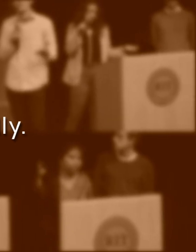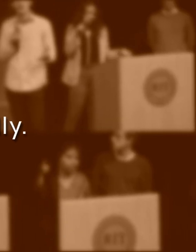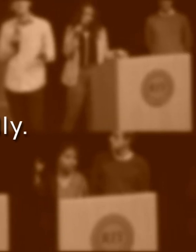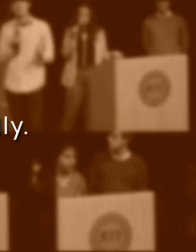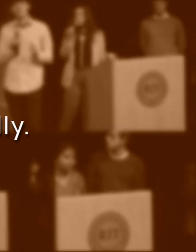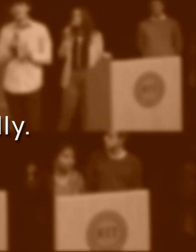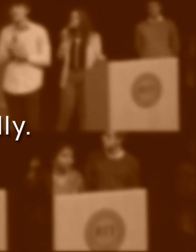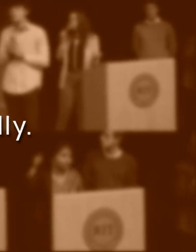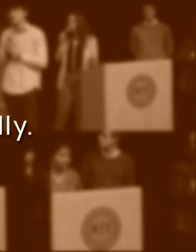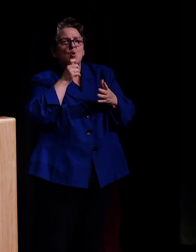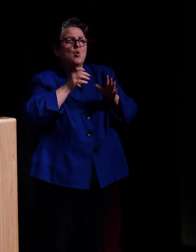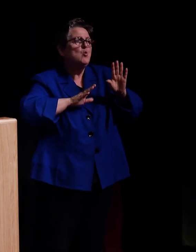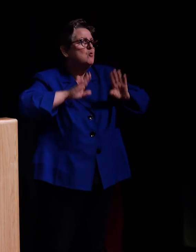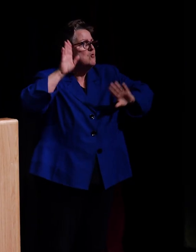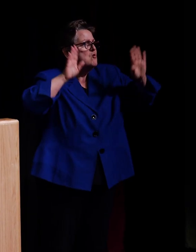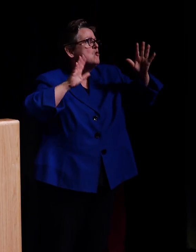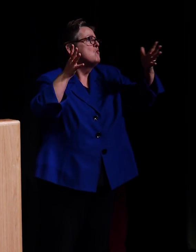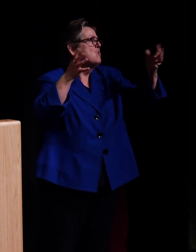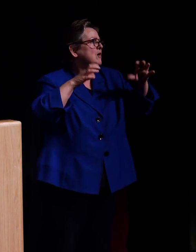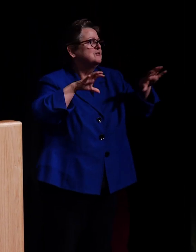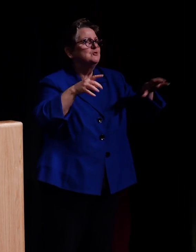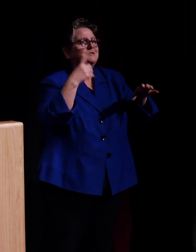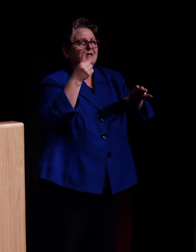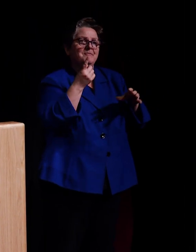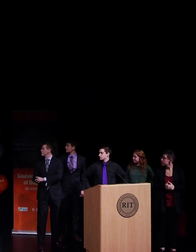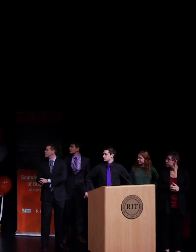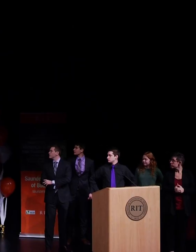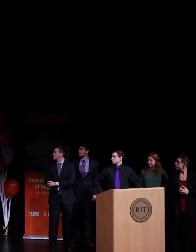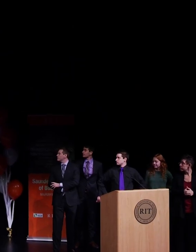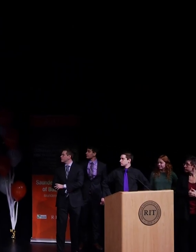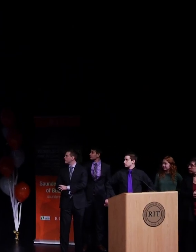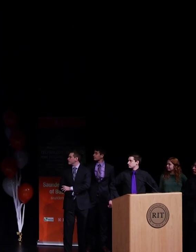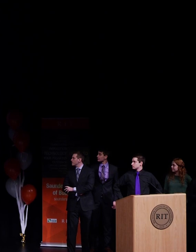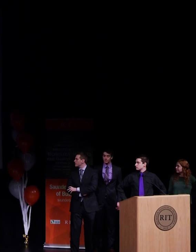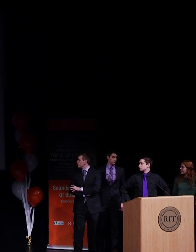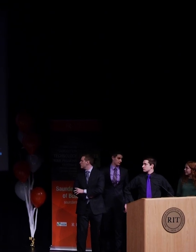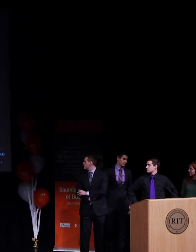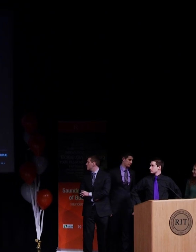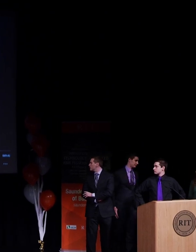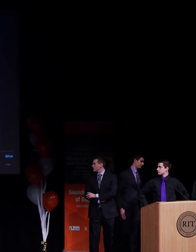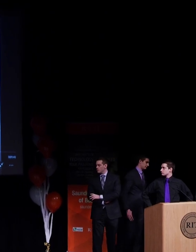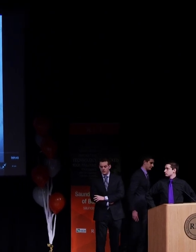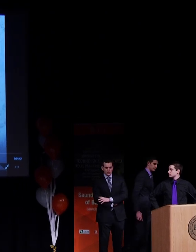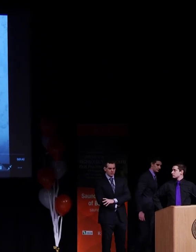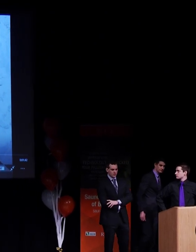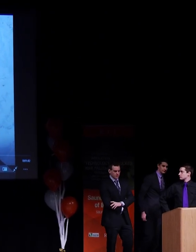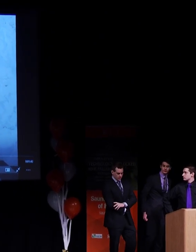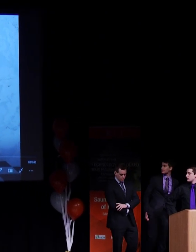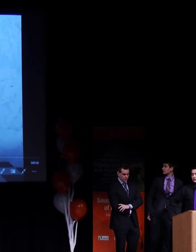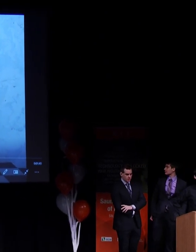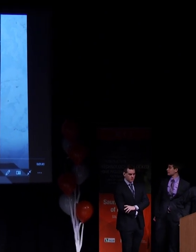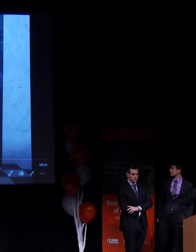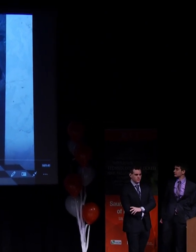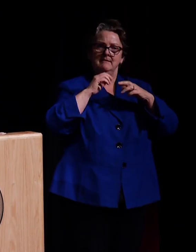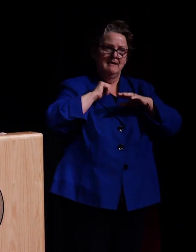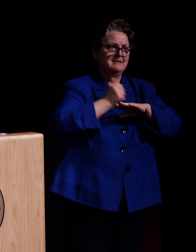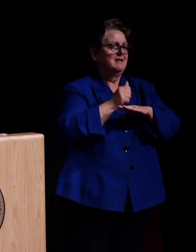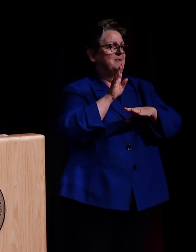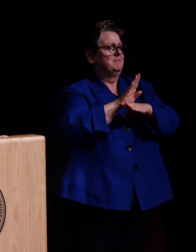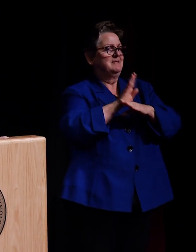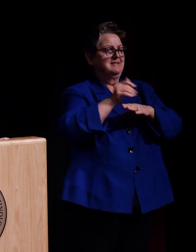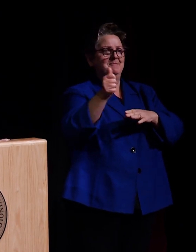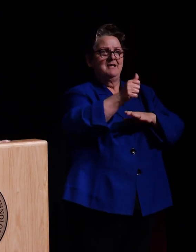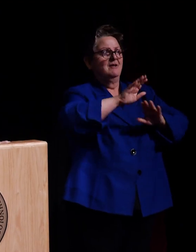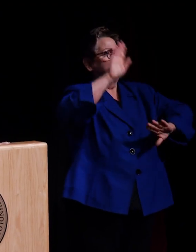Who would like to do something with their own life and with their own money and take some risks and start a business on their own?